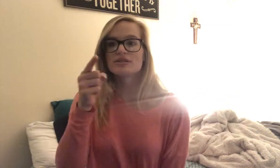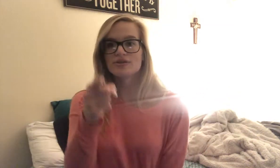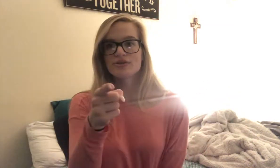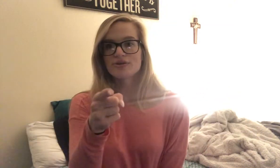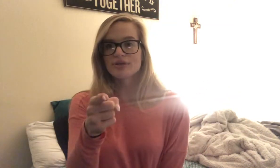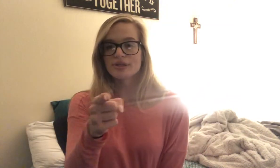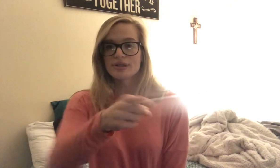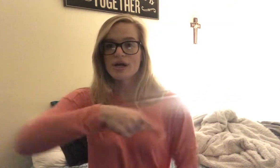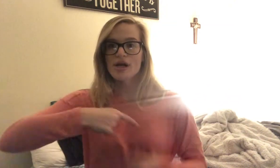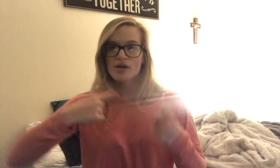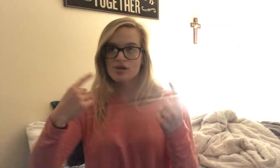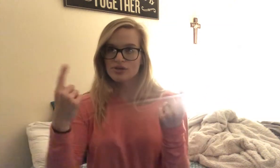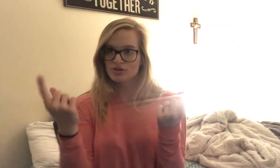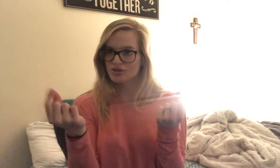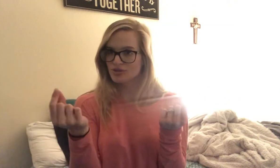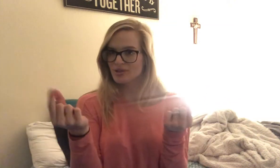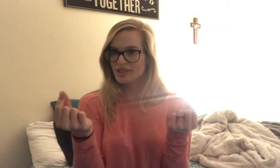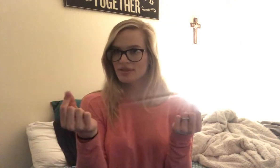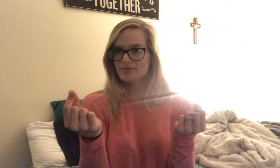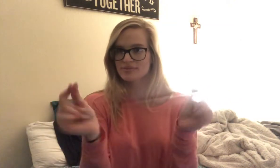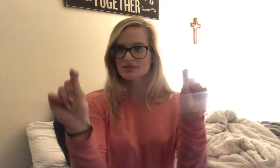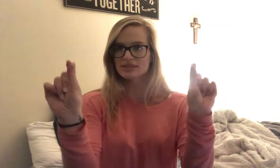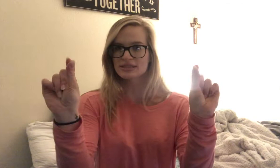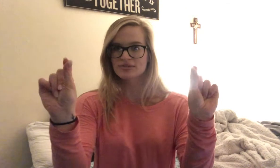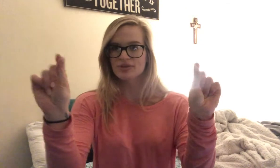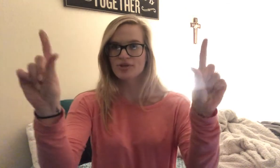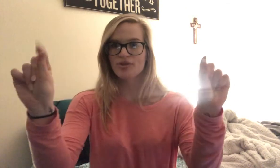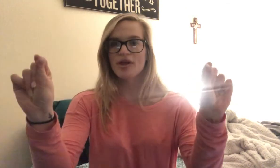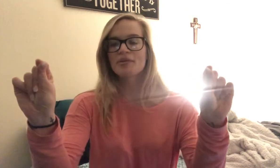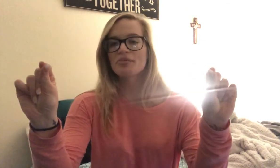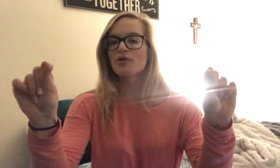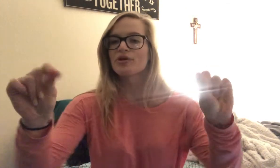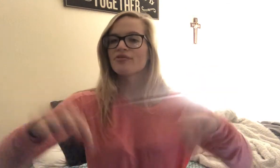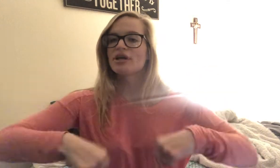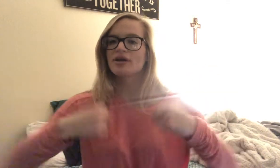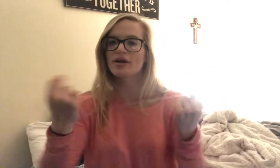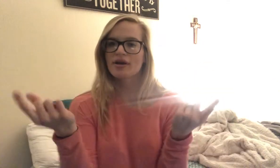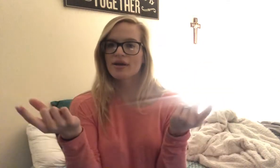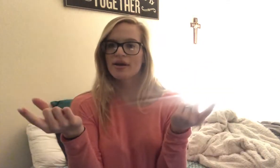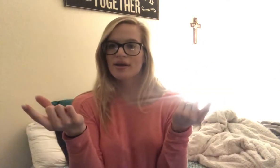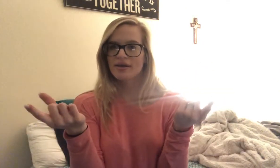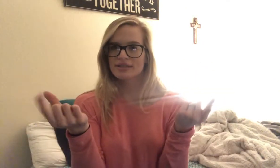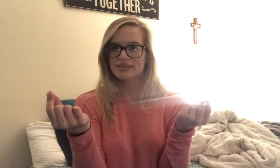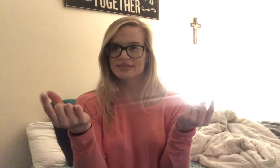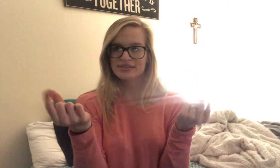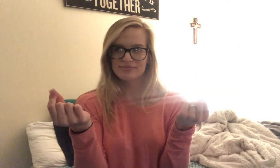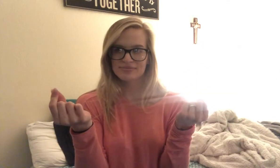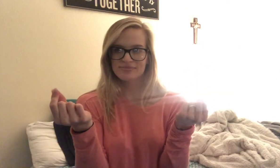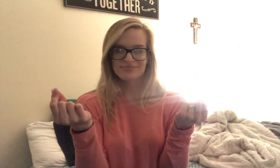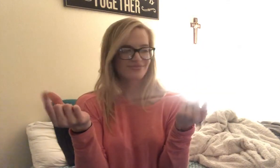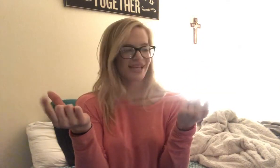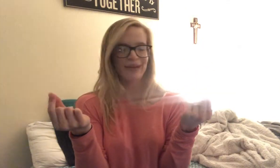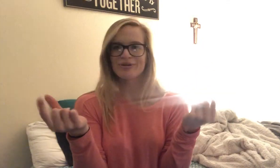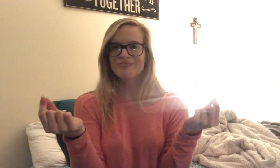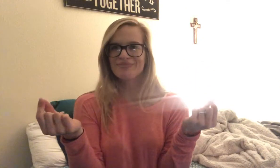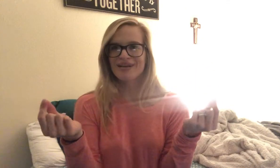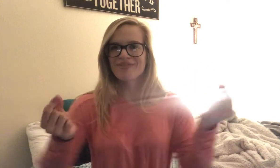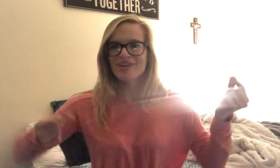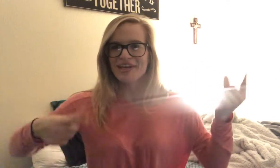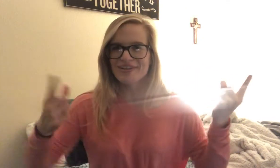You're. Doing. So this is with your thumb and pointer finger. Just. Tap them. I feel like I